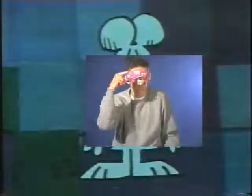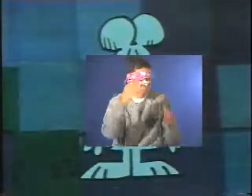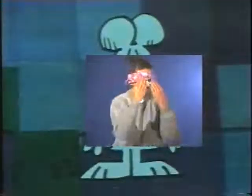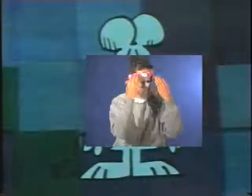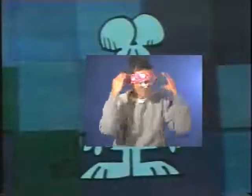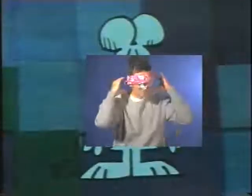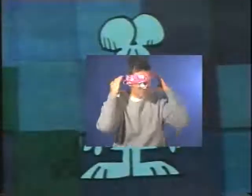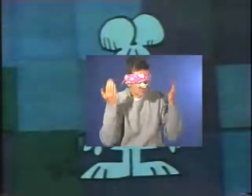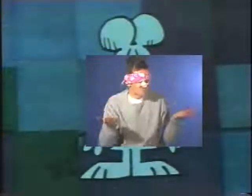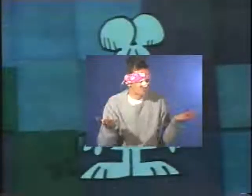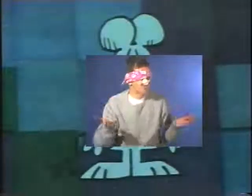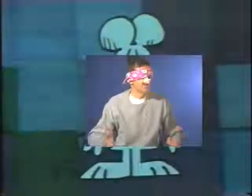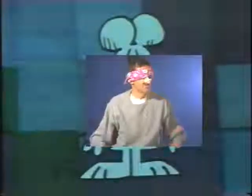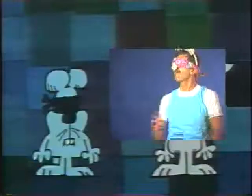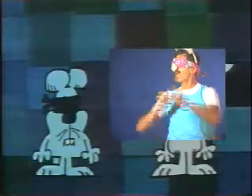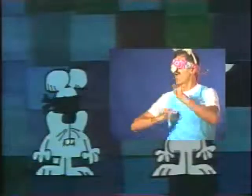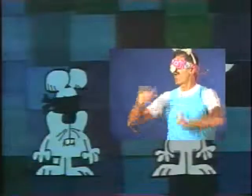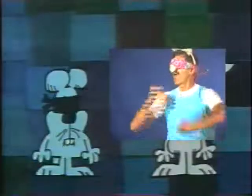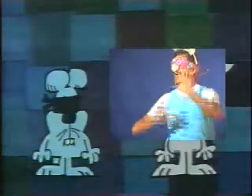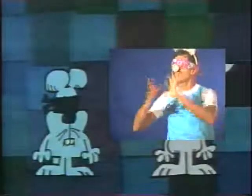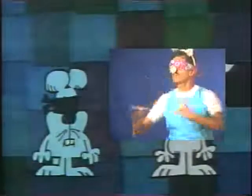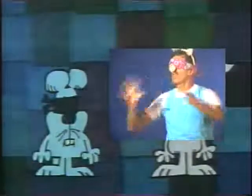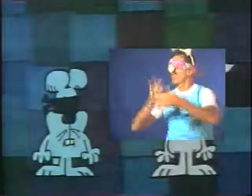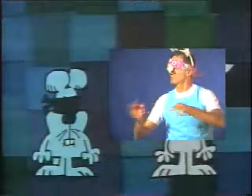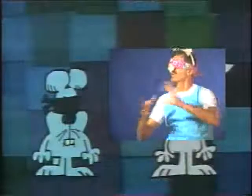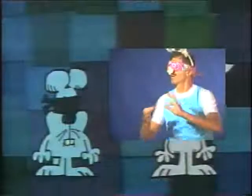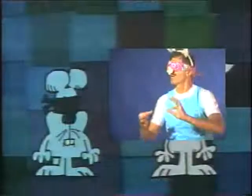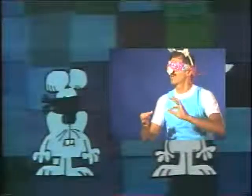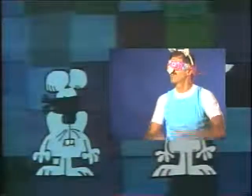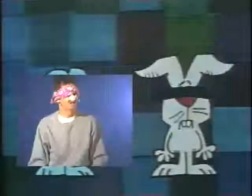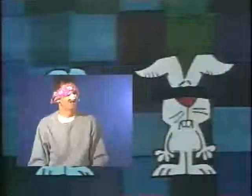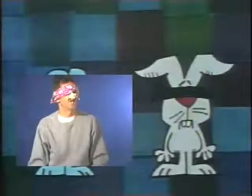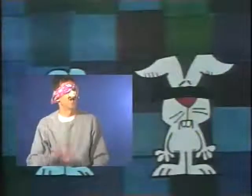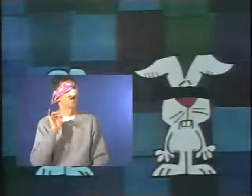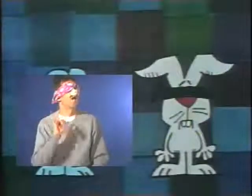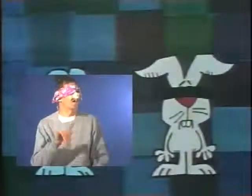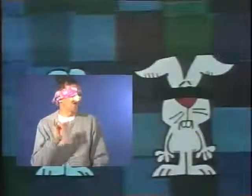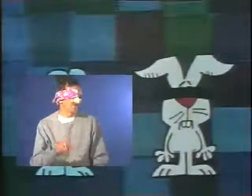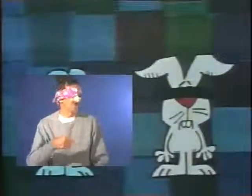Why are we blindfolded? To act out his story. Oh, I see.